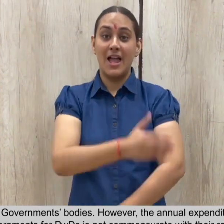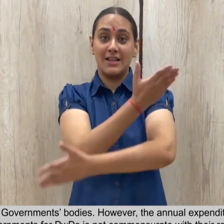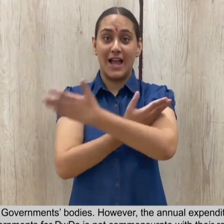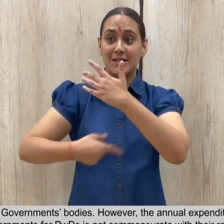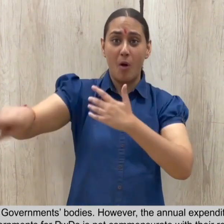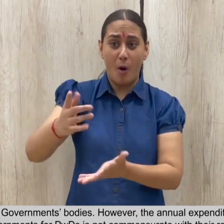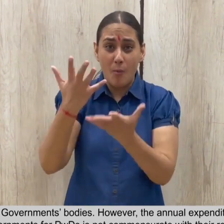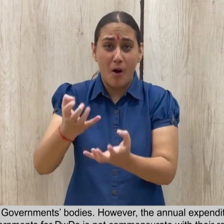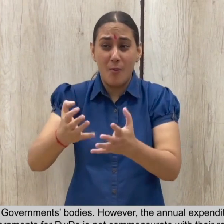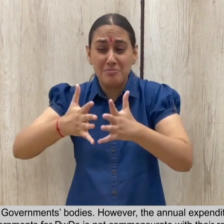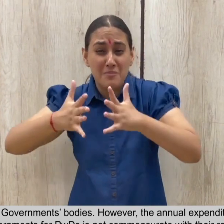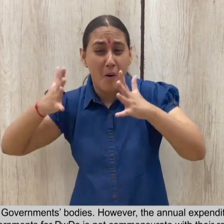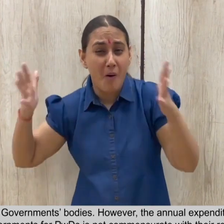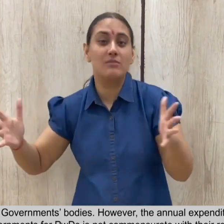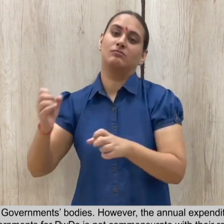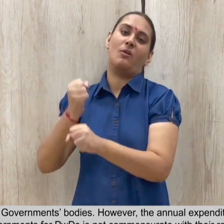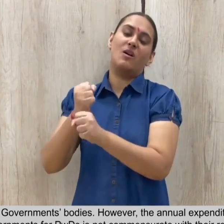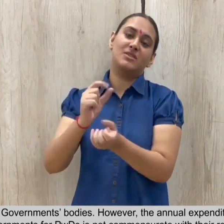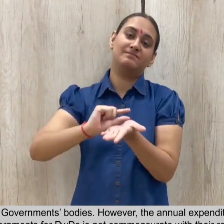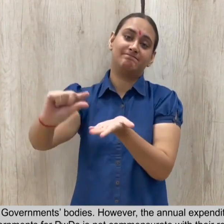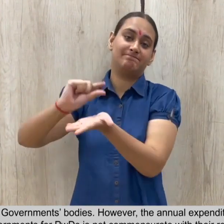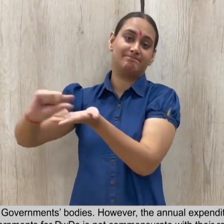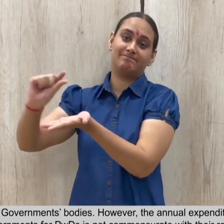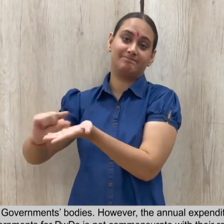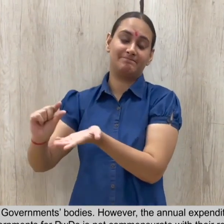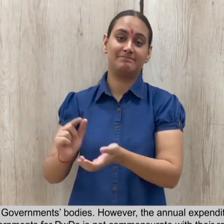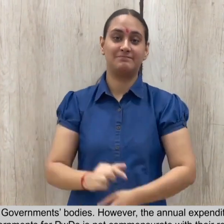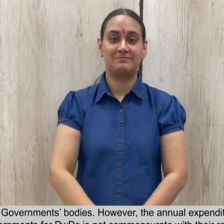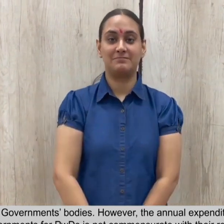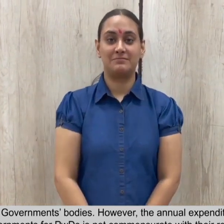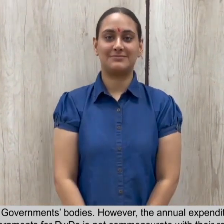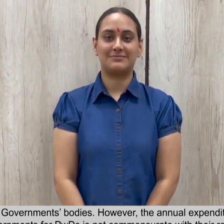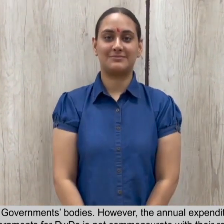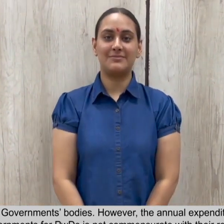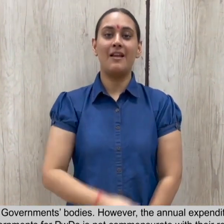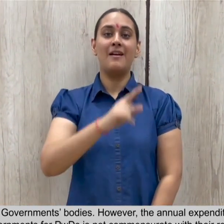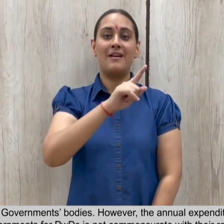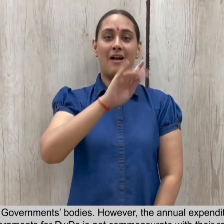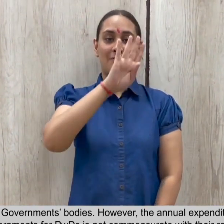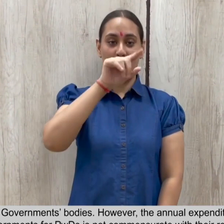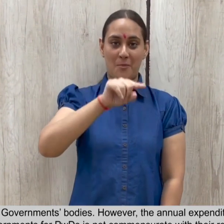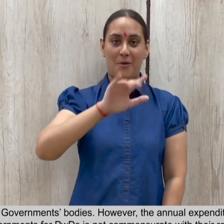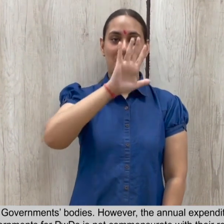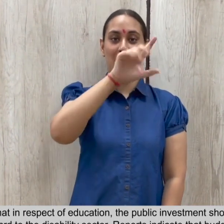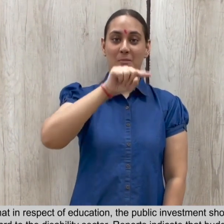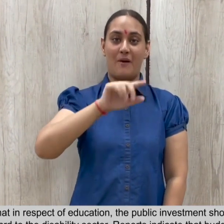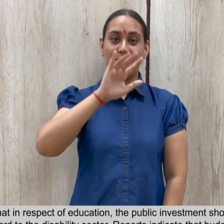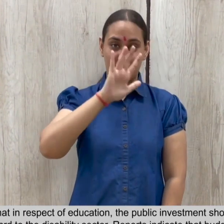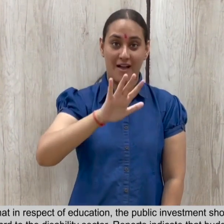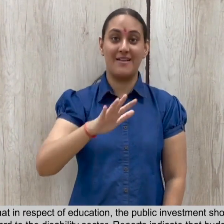expenditure of central and state government for PWDs is not commensurate with their requirement. 14